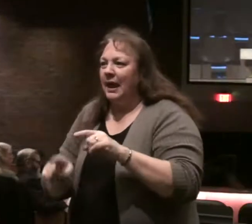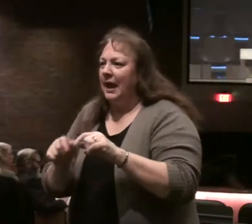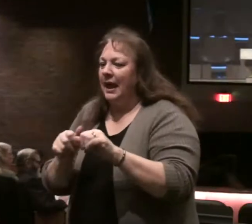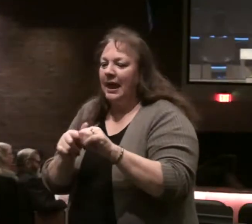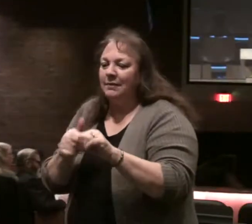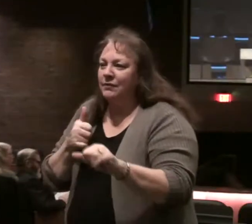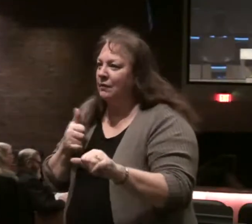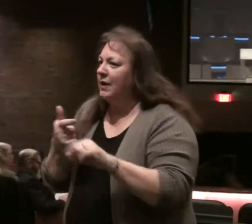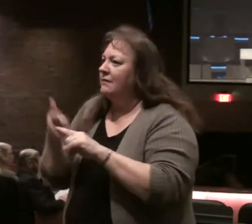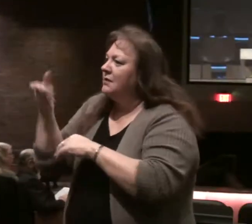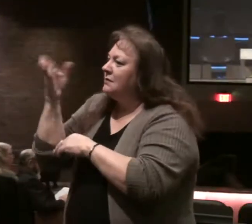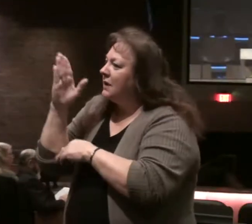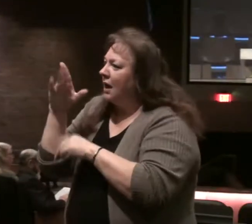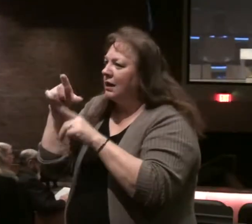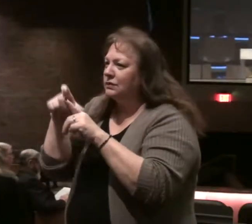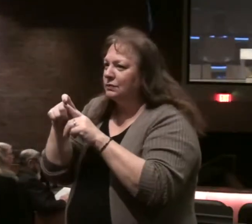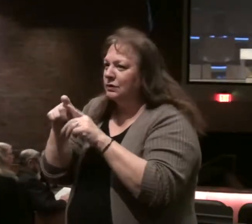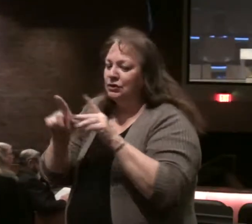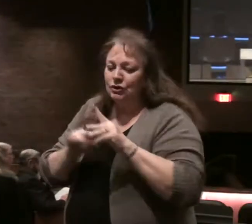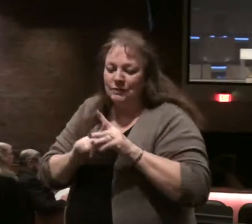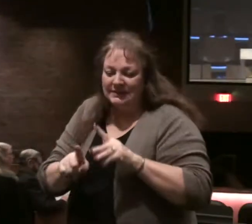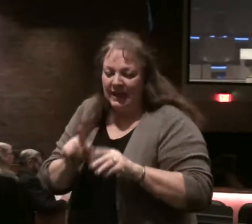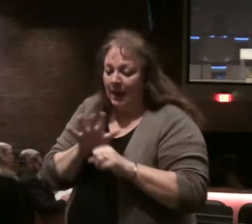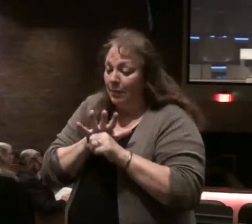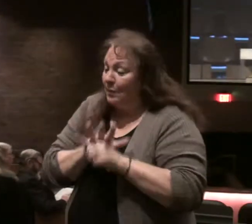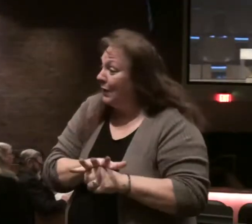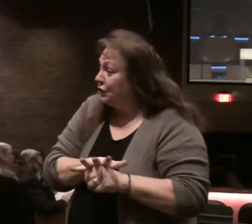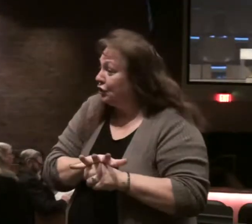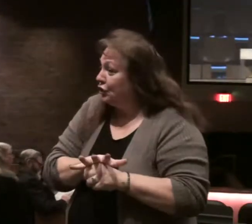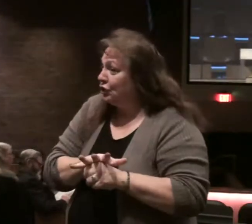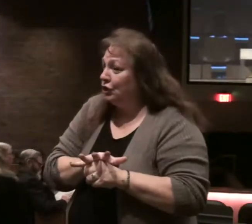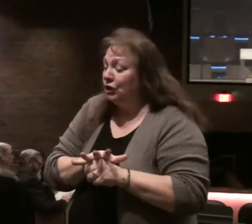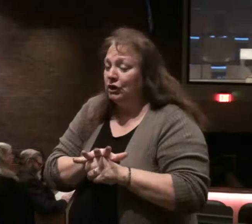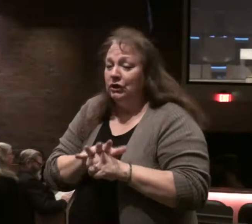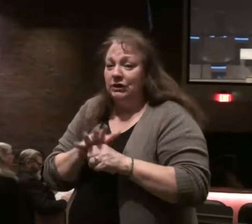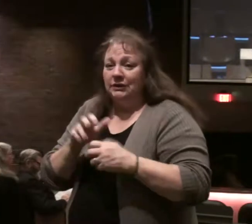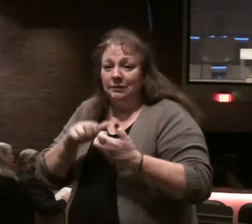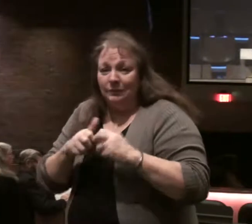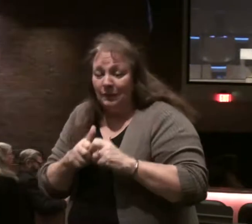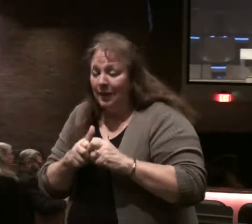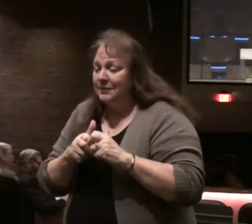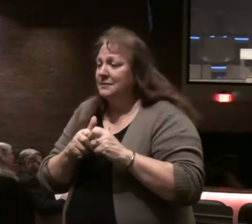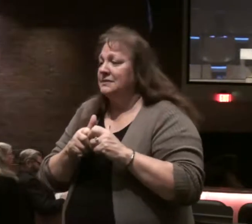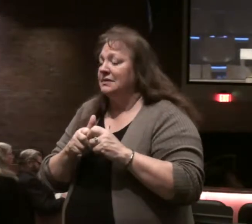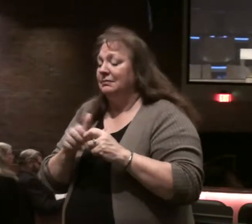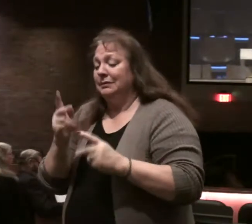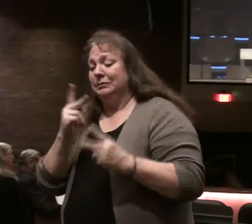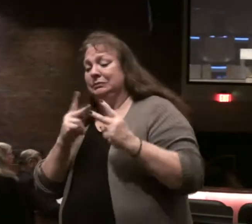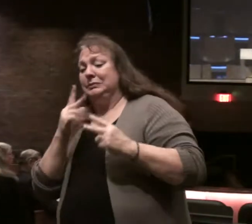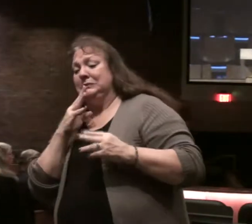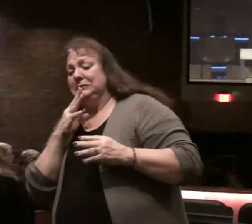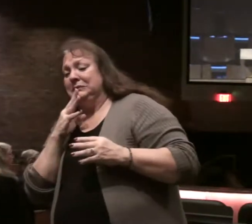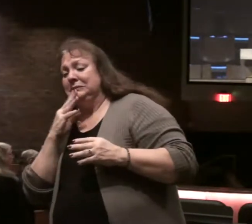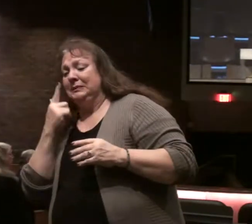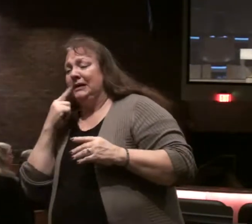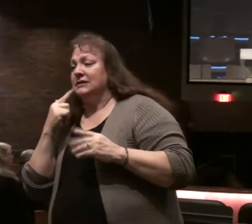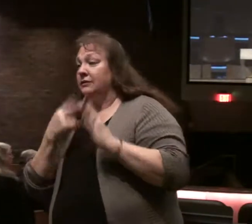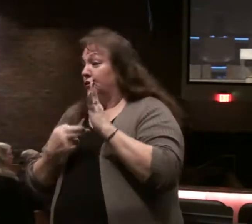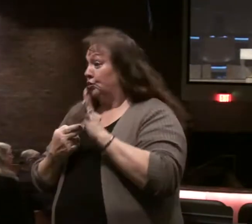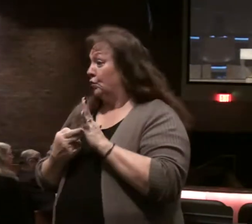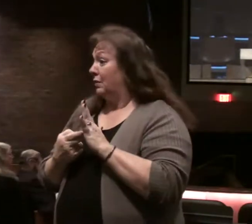from the word of God to escape the pressure the persecutions the evil thing men might say because of the word